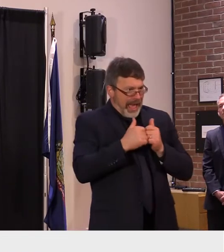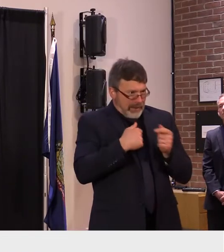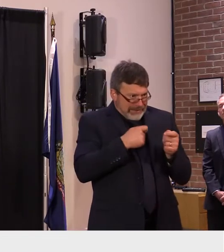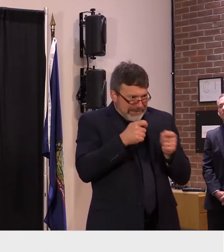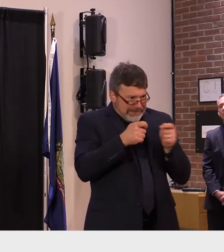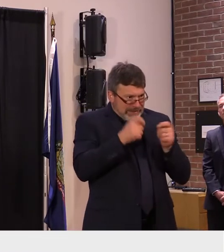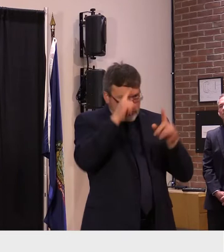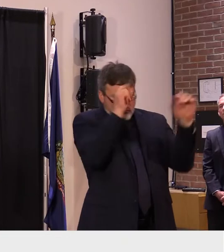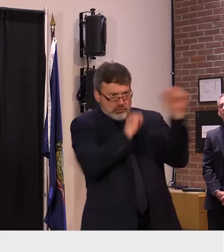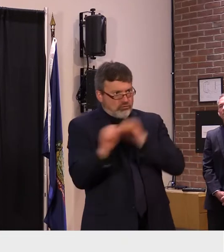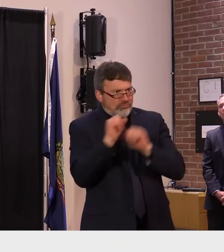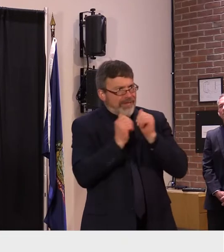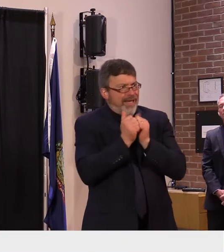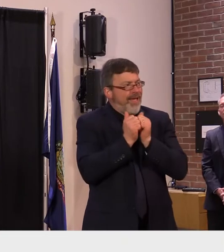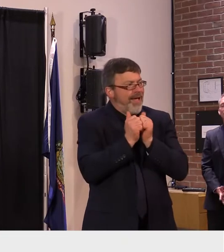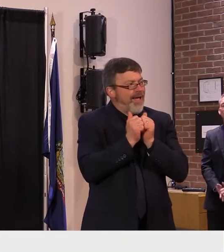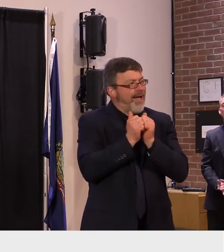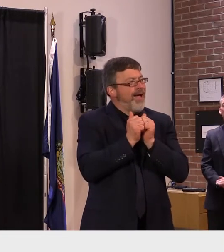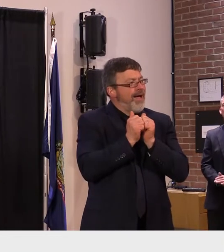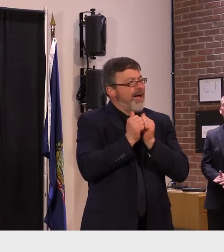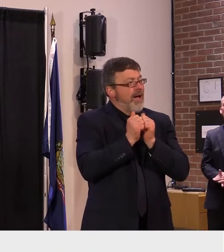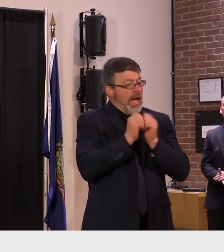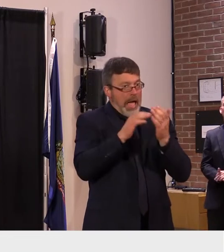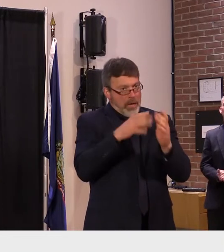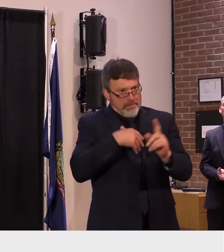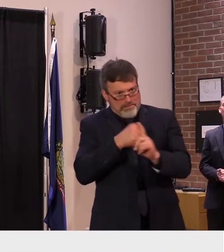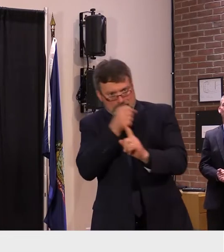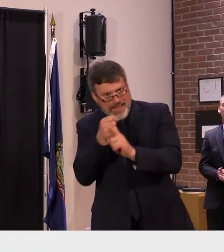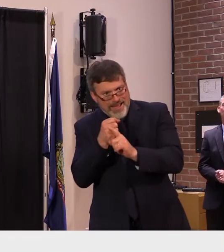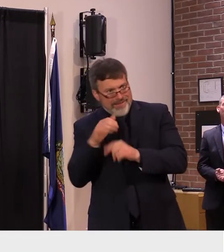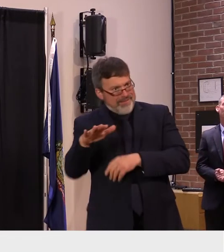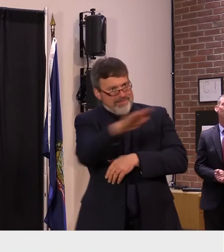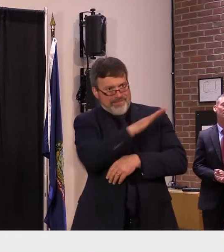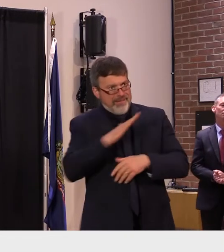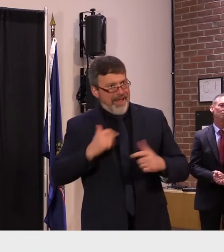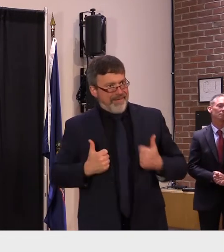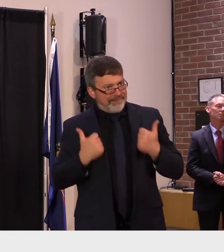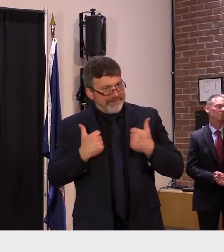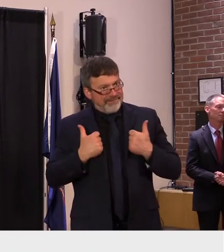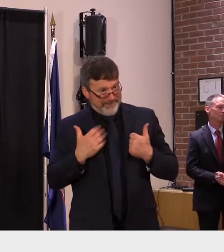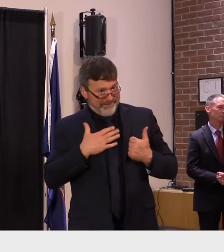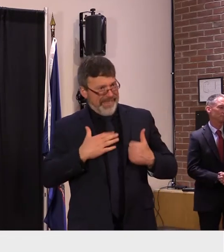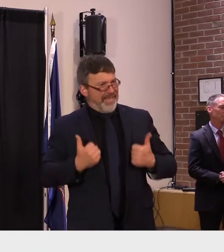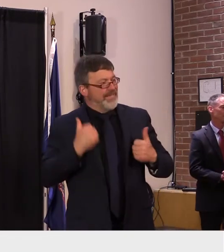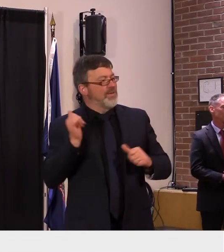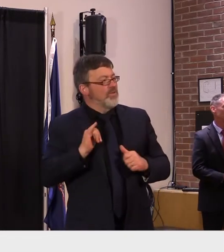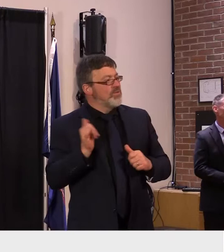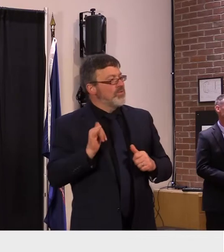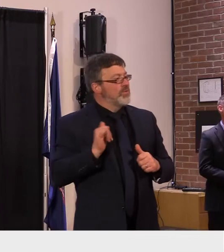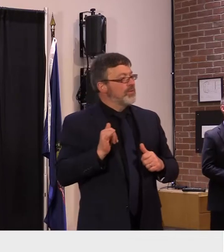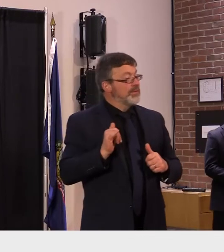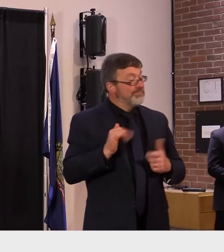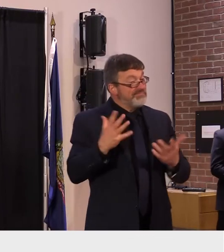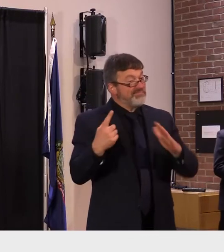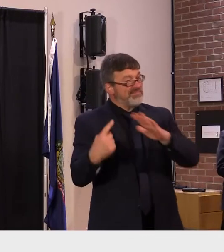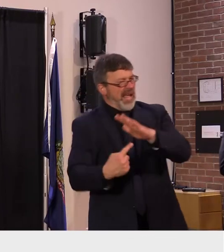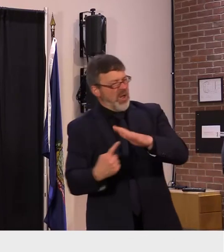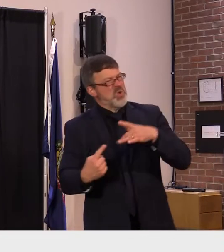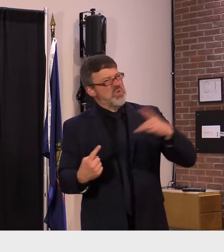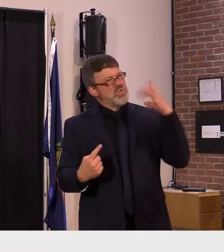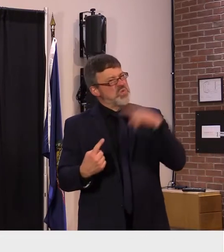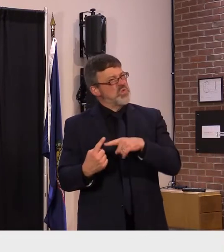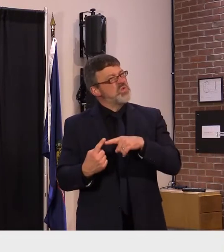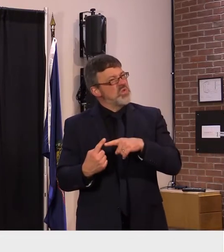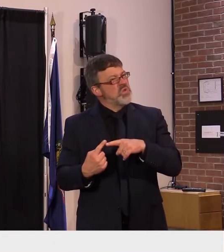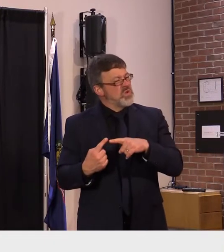specifically we've talked a couple of times this morning about the fact that isolation the inability to plan